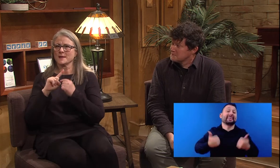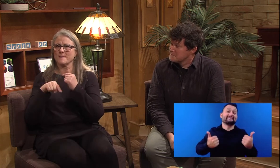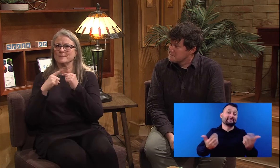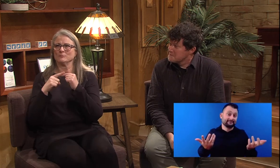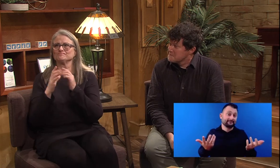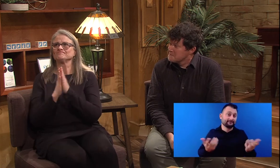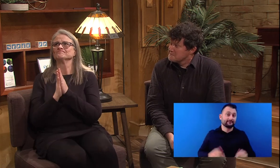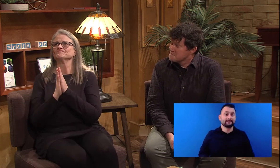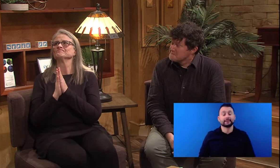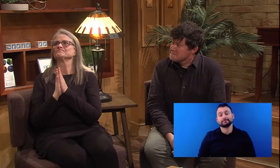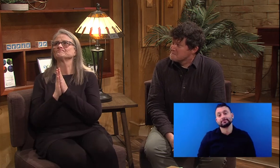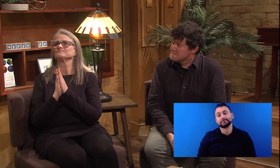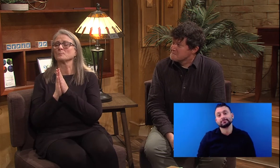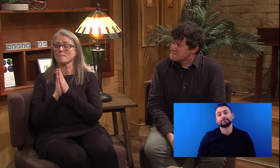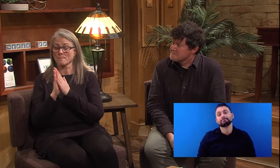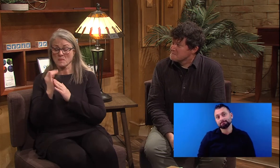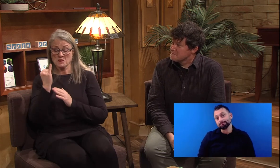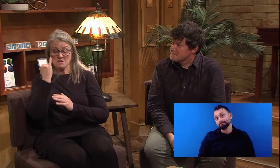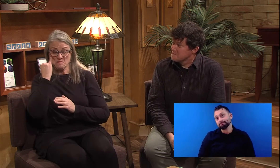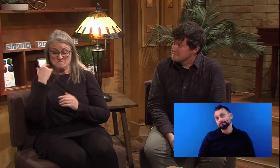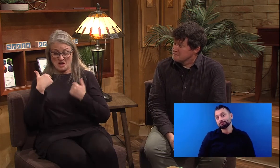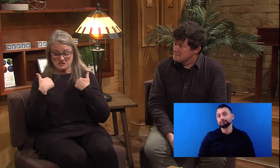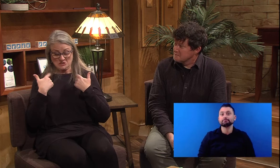Another question would be about, uh,